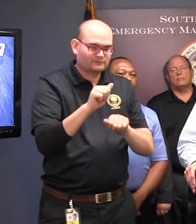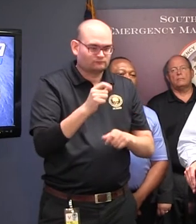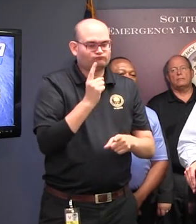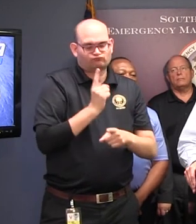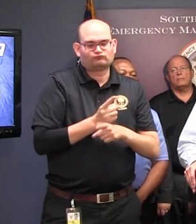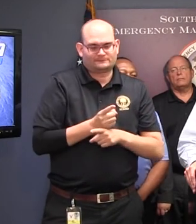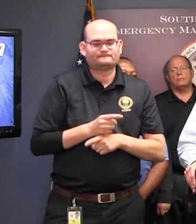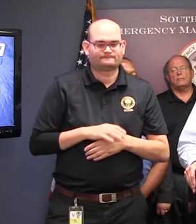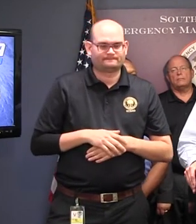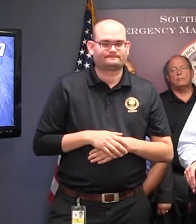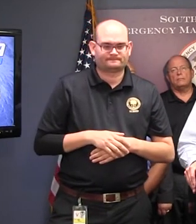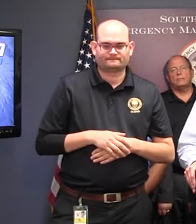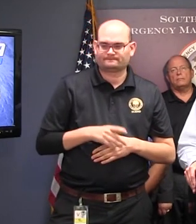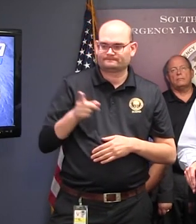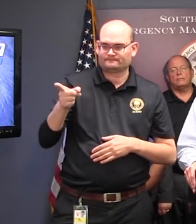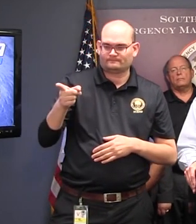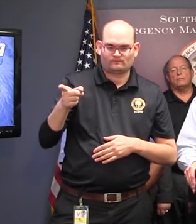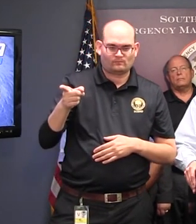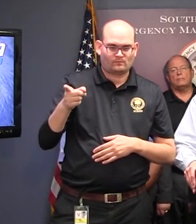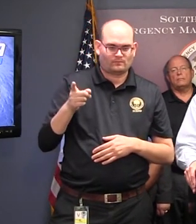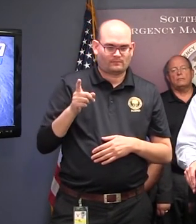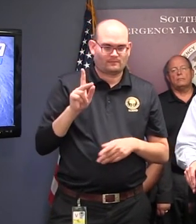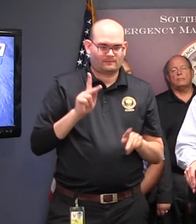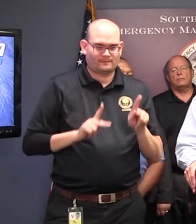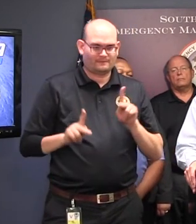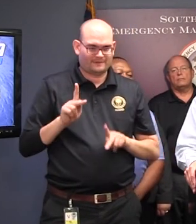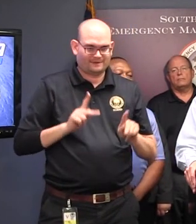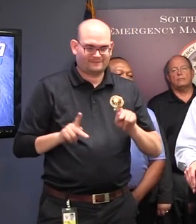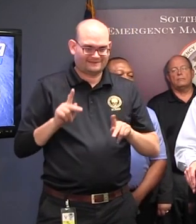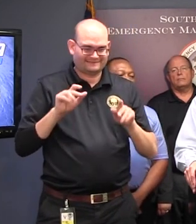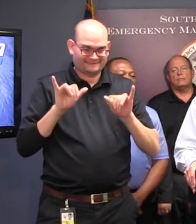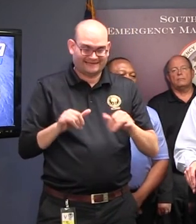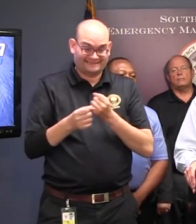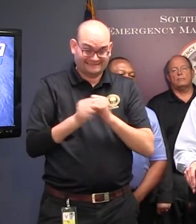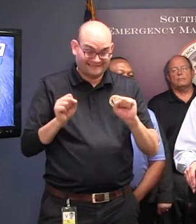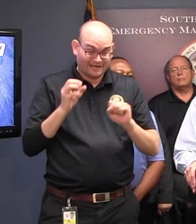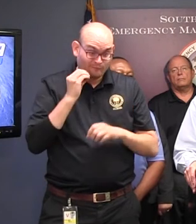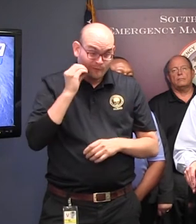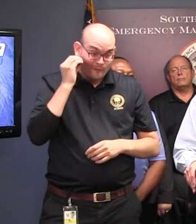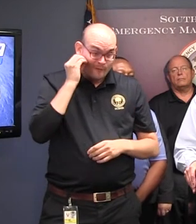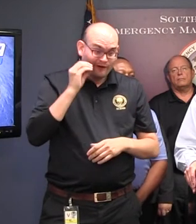Do you have advice for those people to stay safe in their homes if they're not required to evacuate?